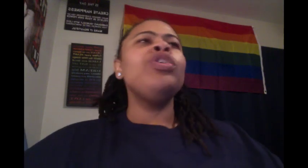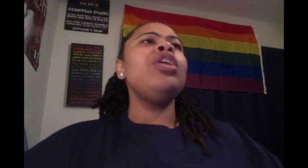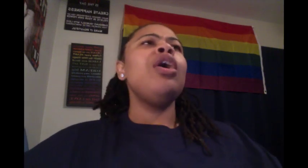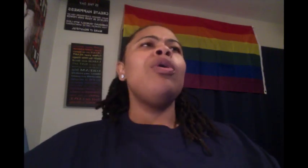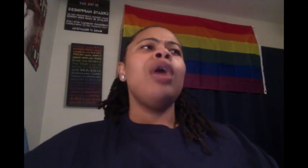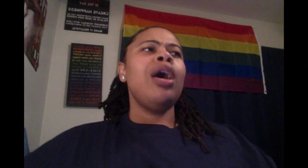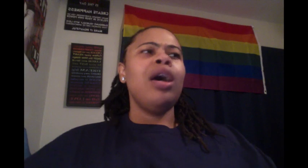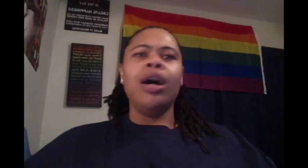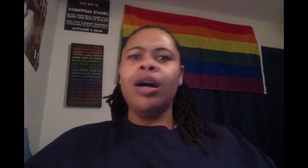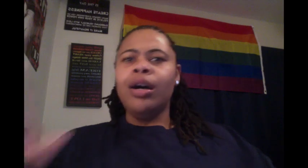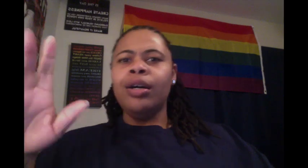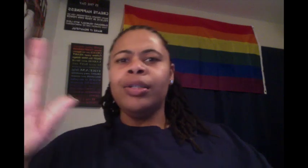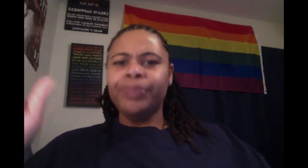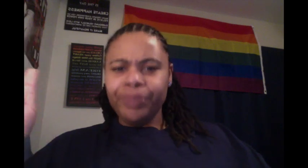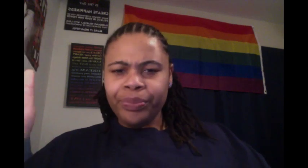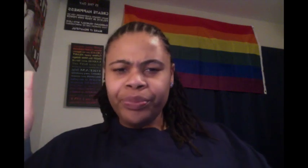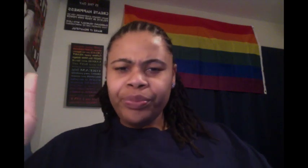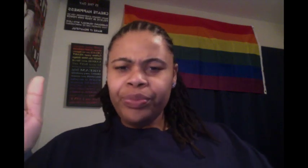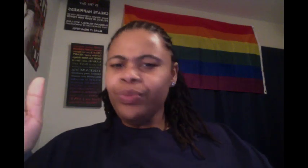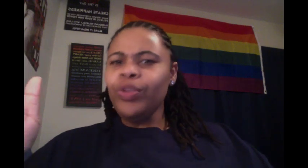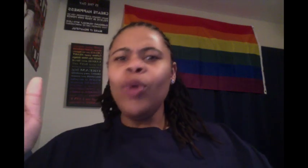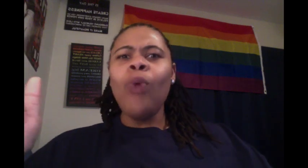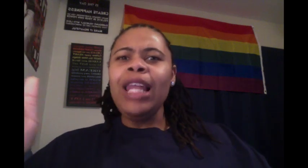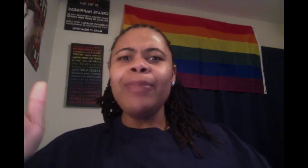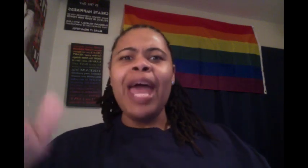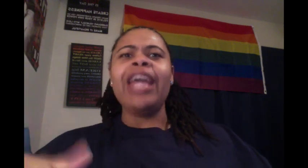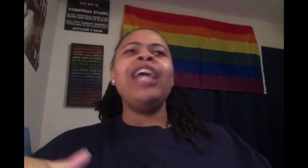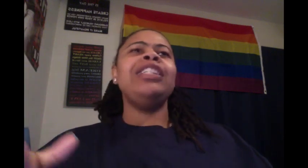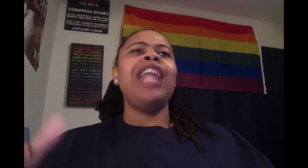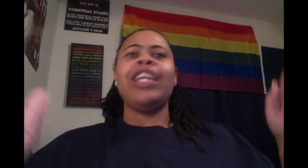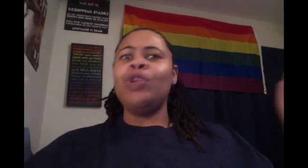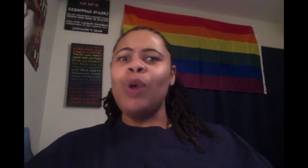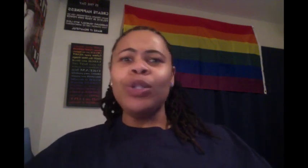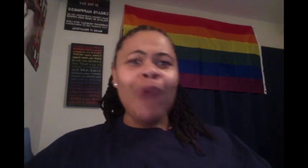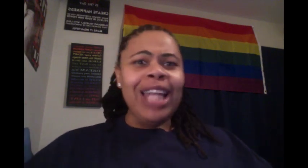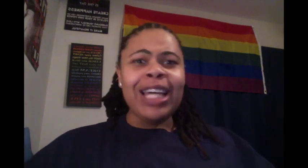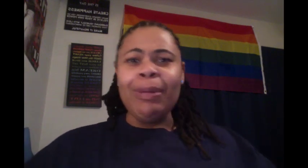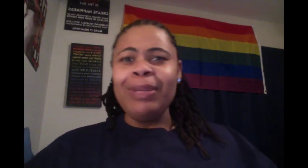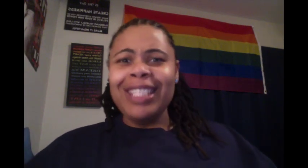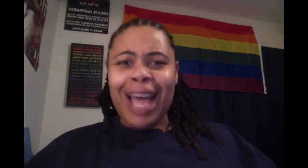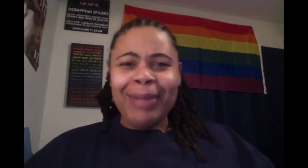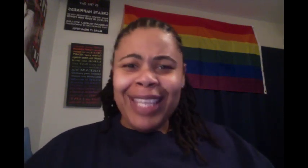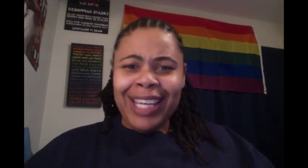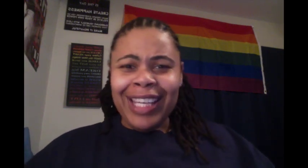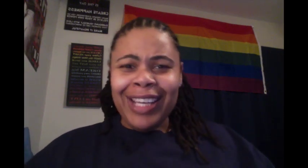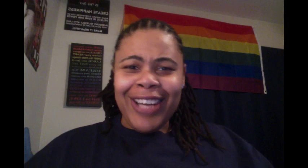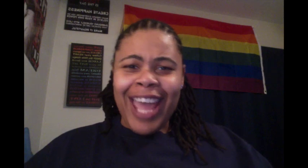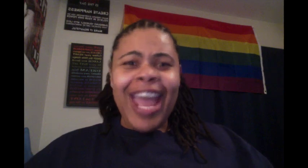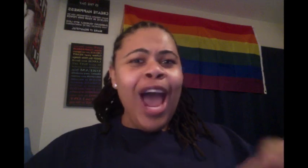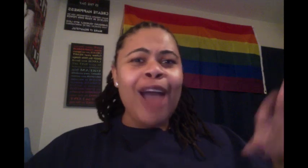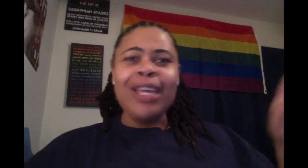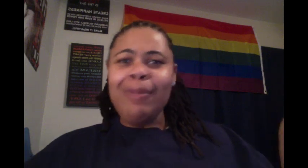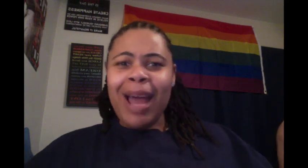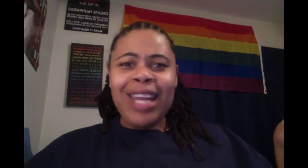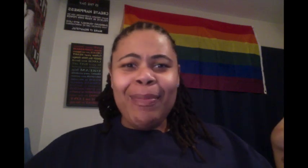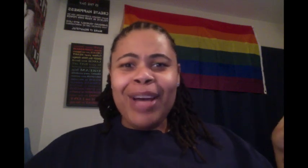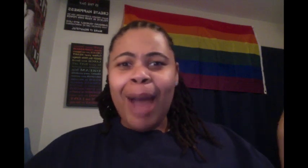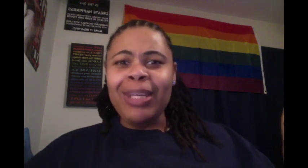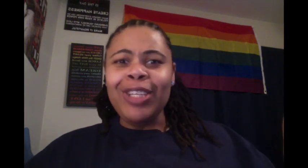you know, uh, uh, um, wallet back. She's like, if you want the wallet, come up in the shop and get it. Okay? Give me my number. I'm going give you